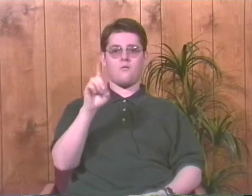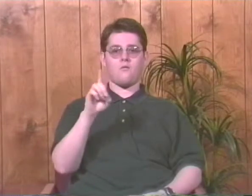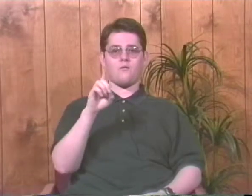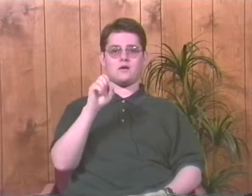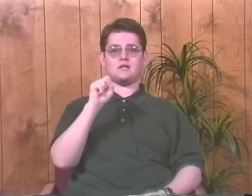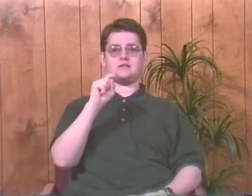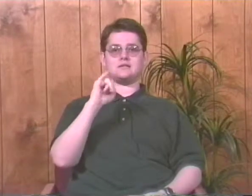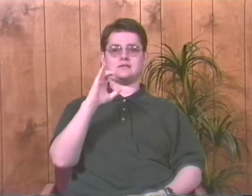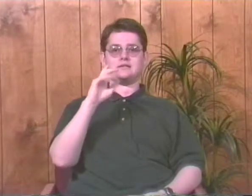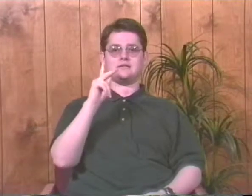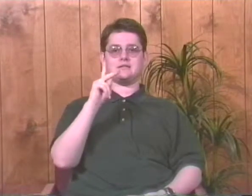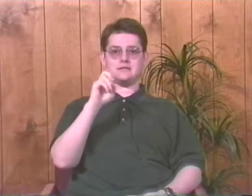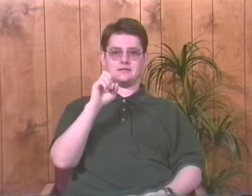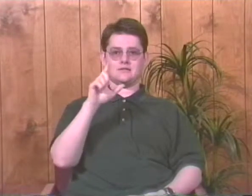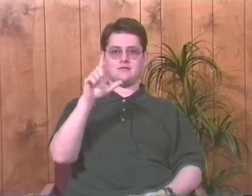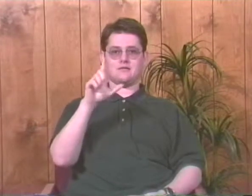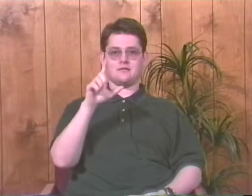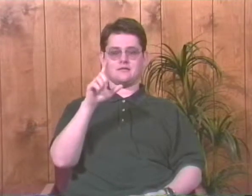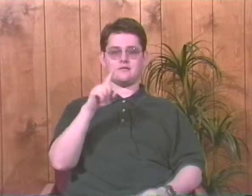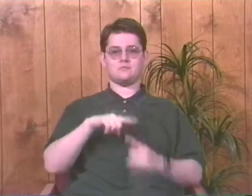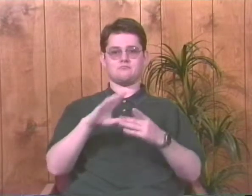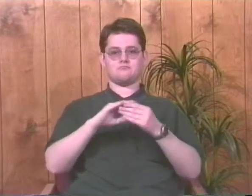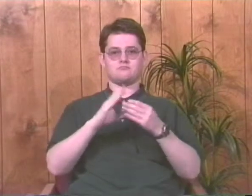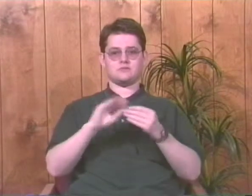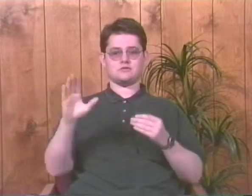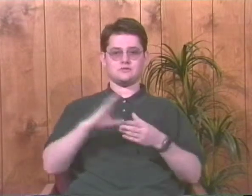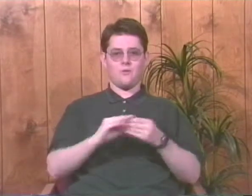Stickle to tell his story.